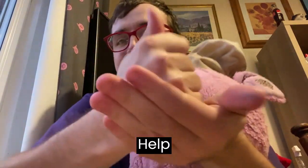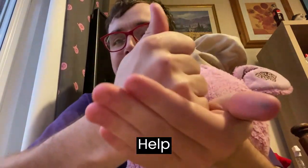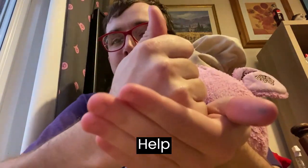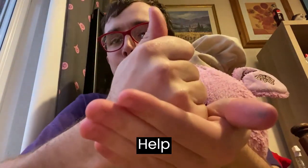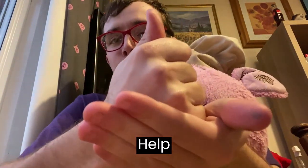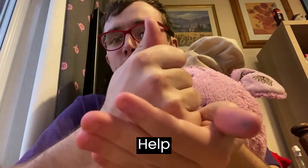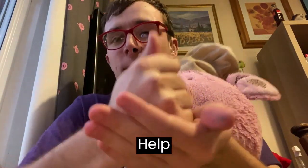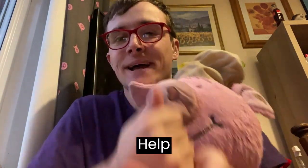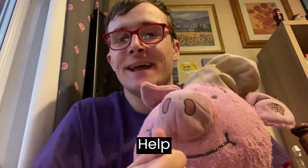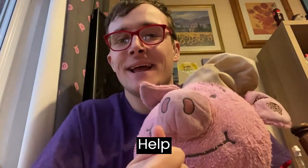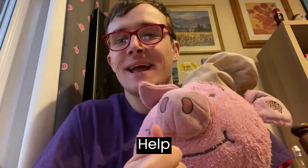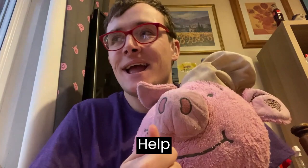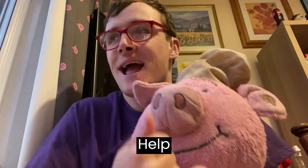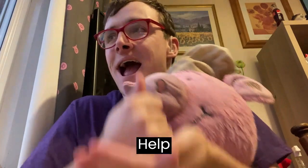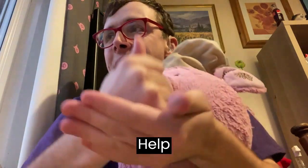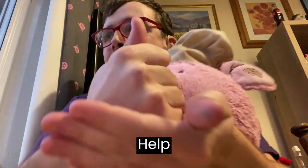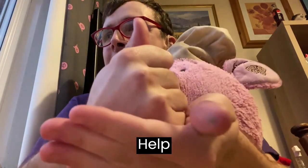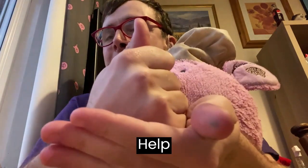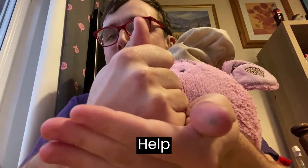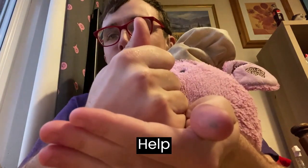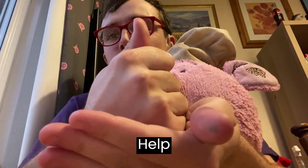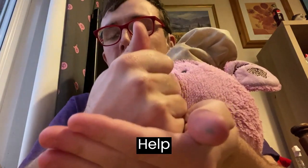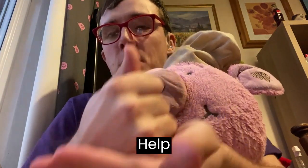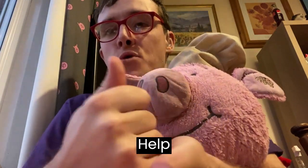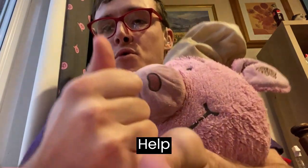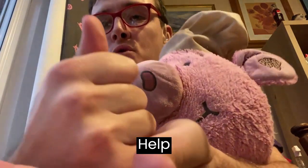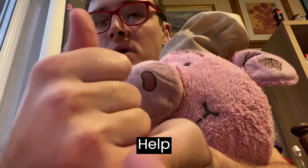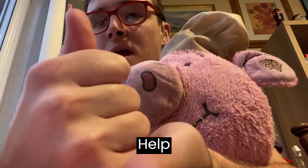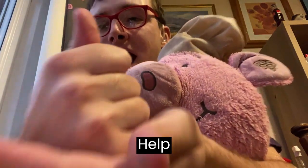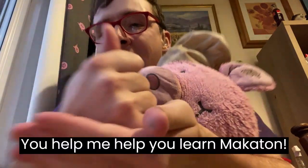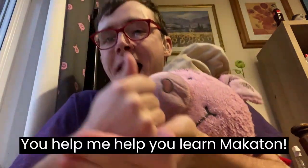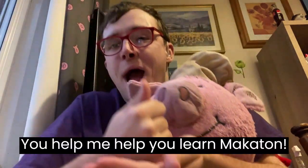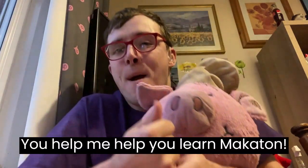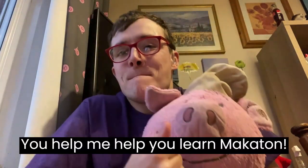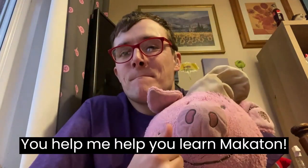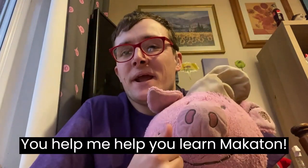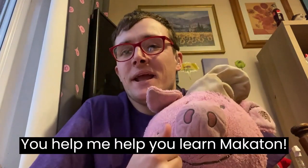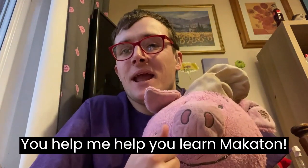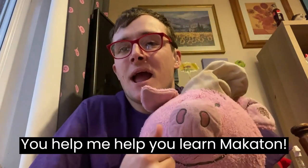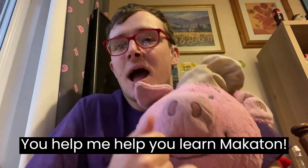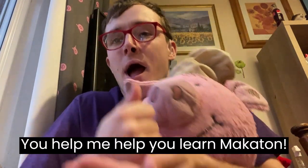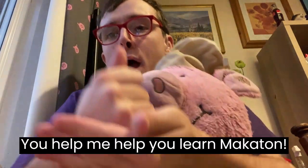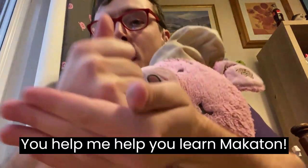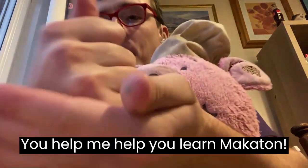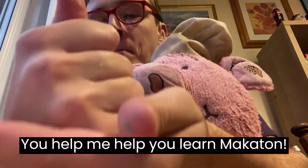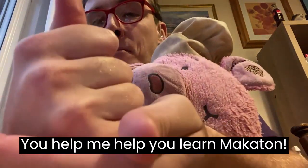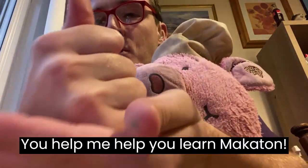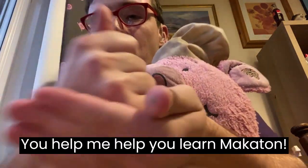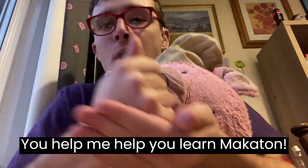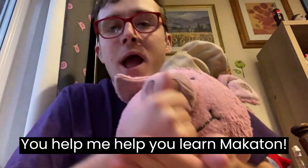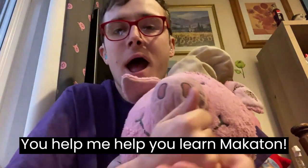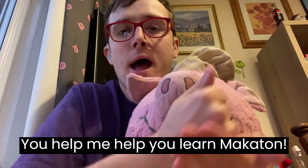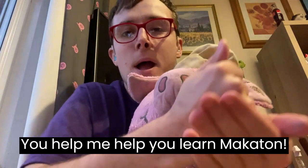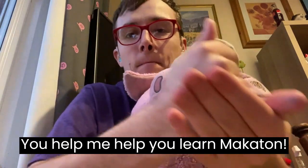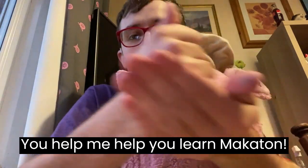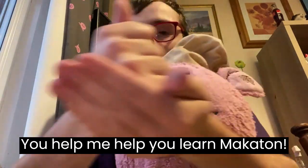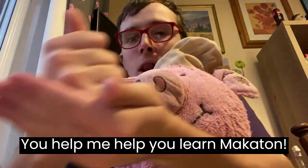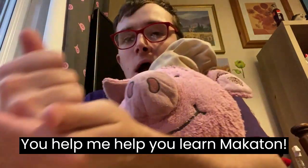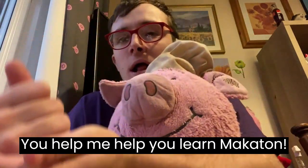Help. Help. You can help me. Help me. Help my girl.